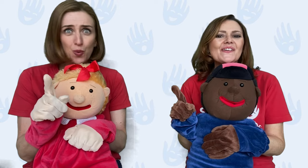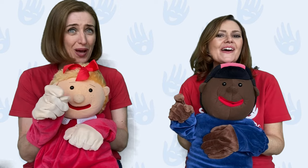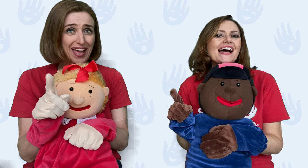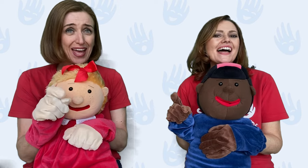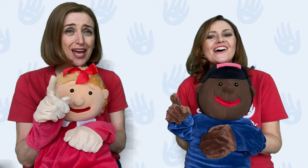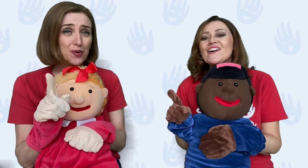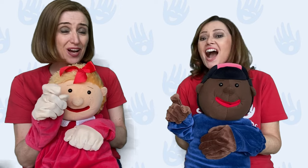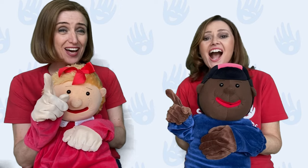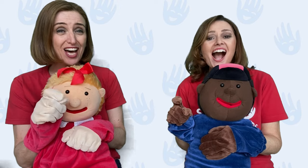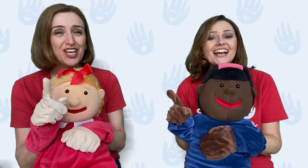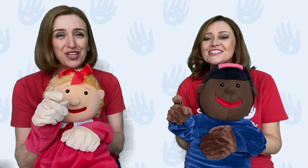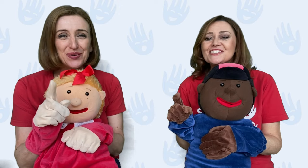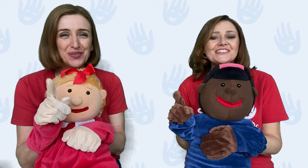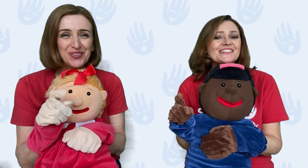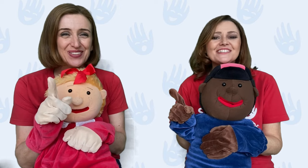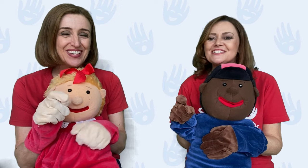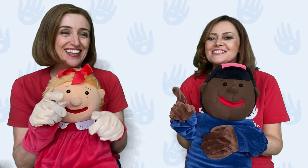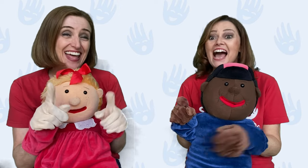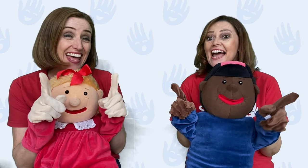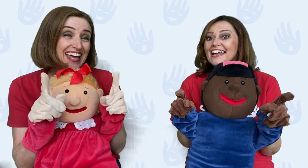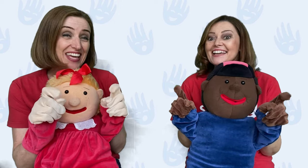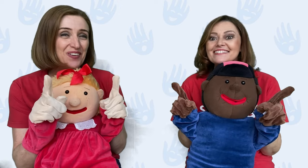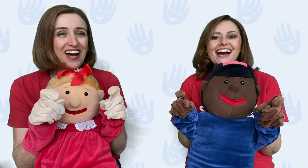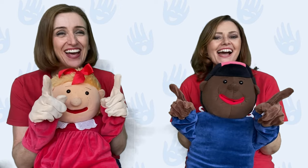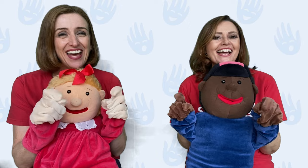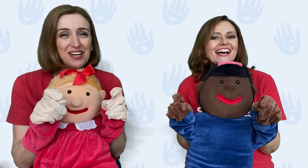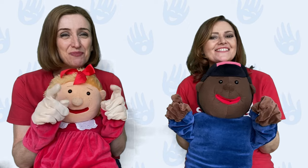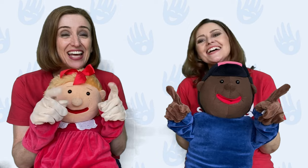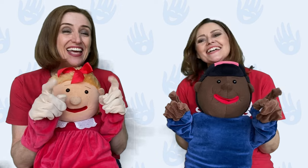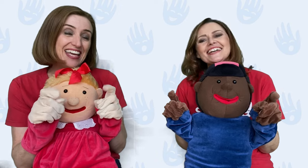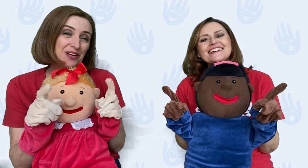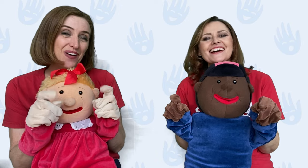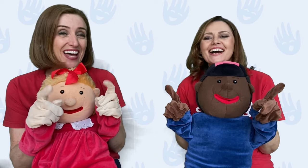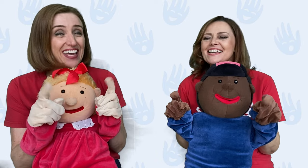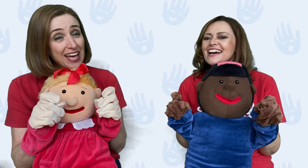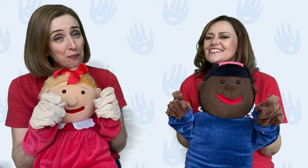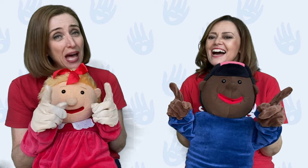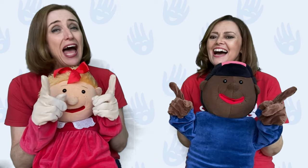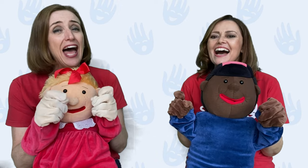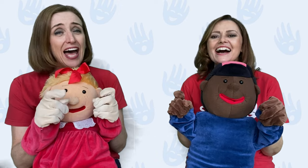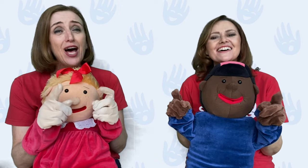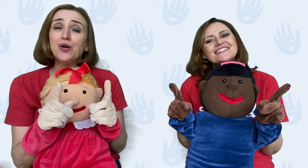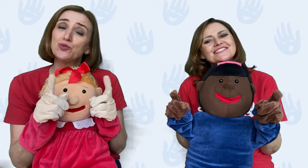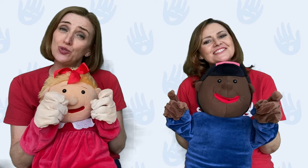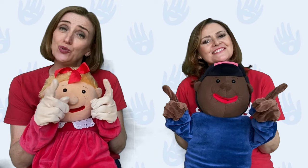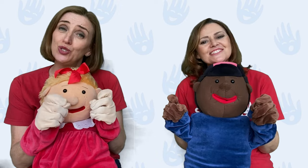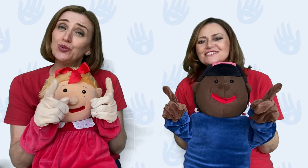where are you? Here I am, here I am, how do you